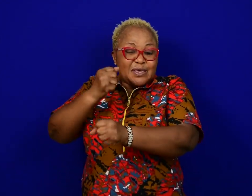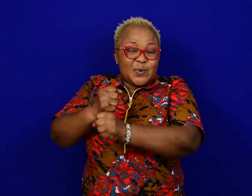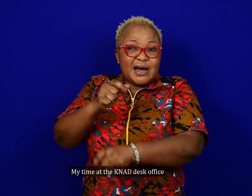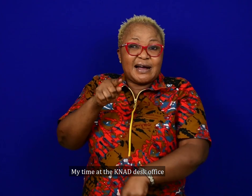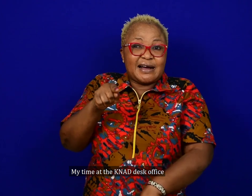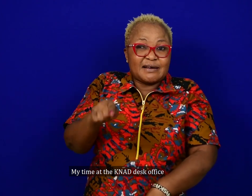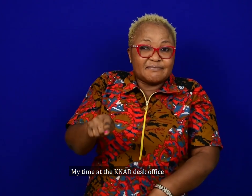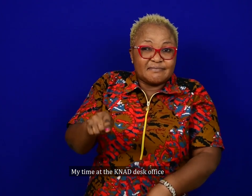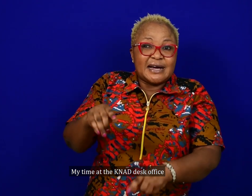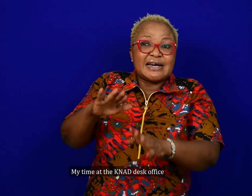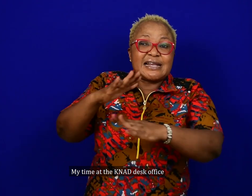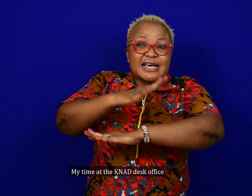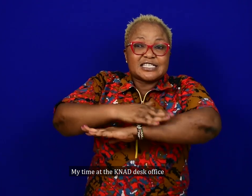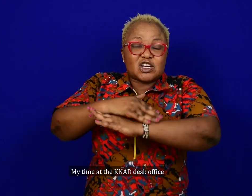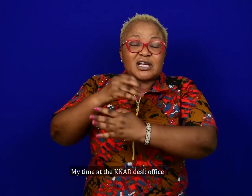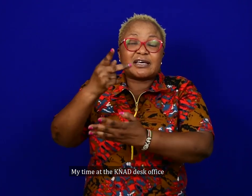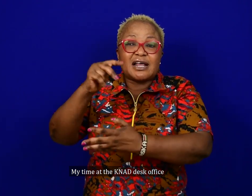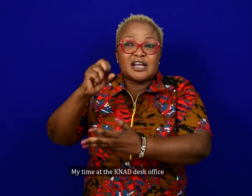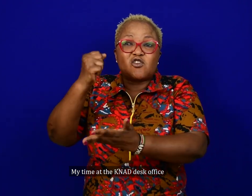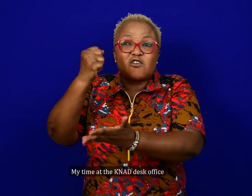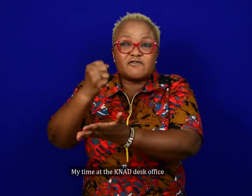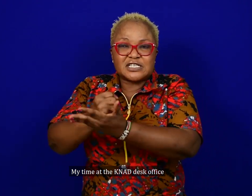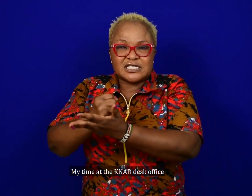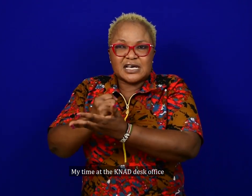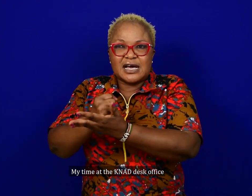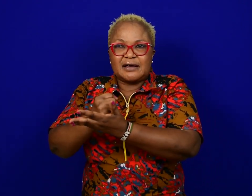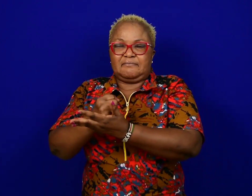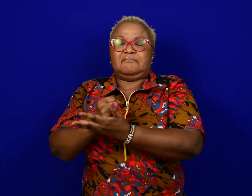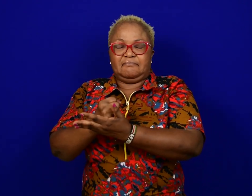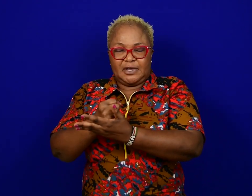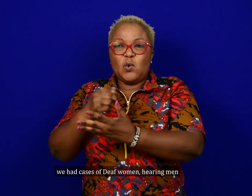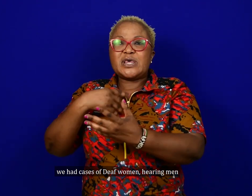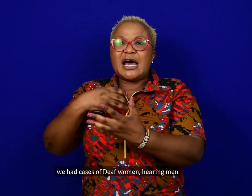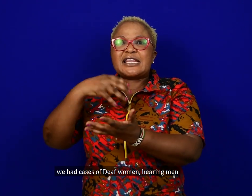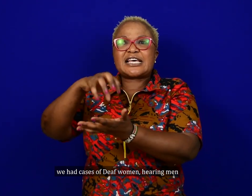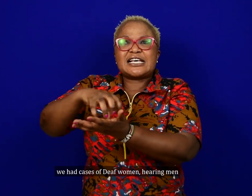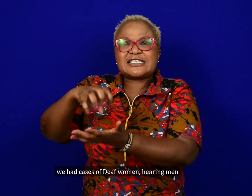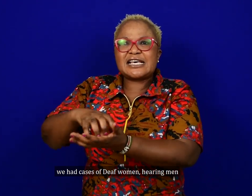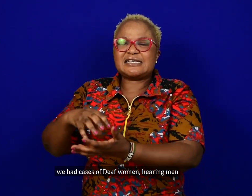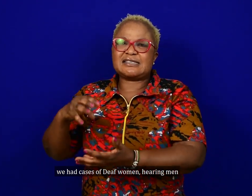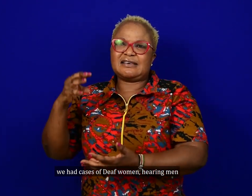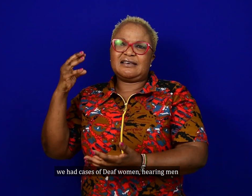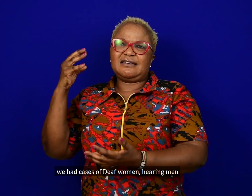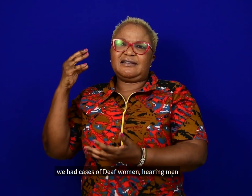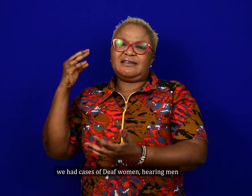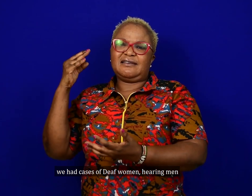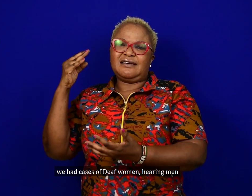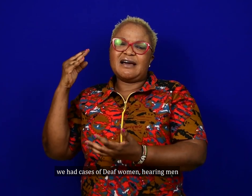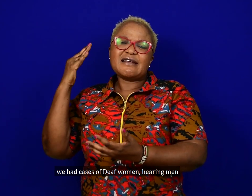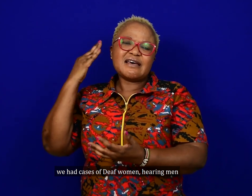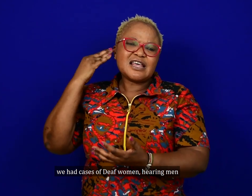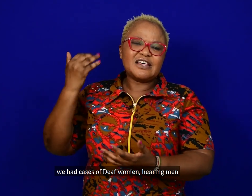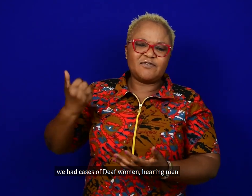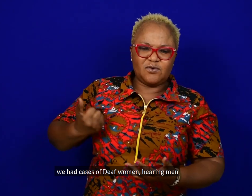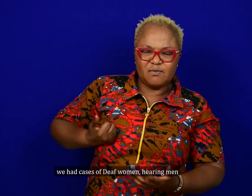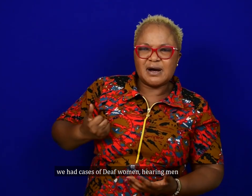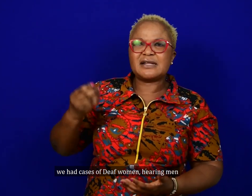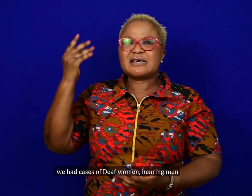My time at the KNAD desk office, we had cases of deaf women and hearing men,